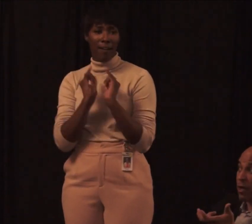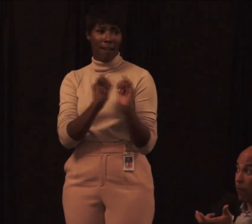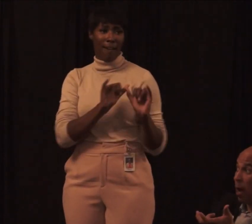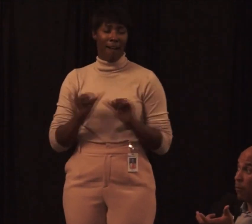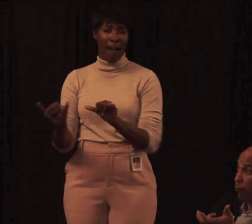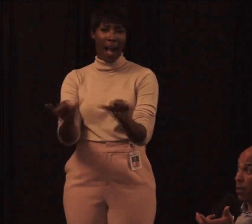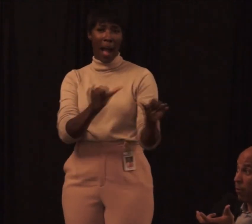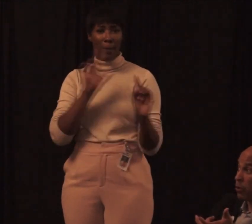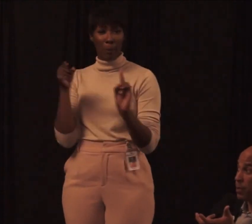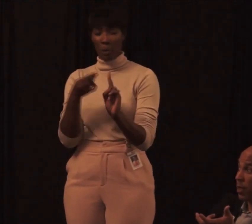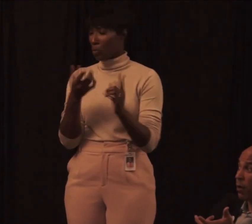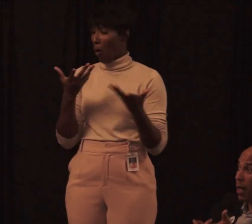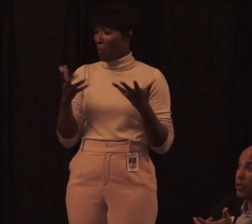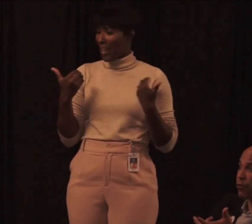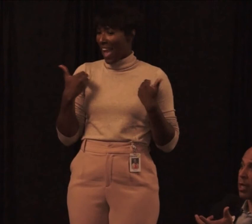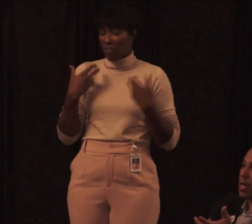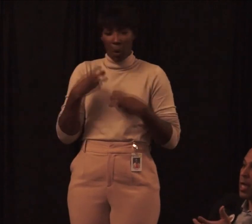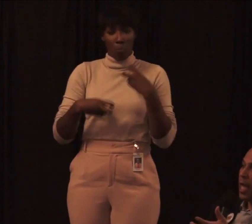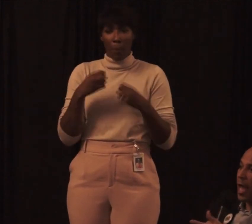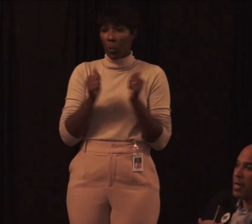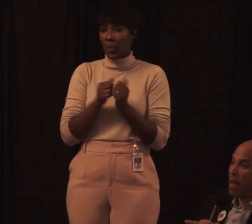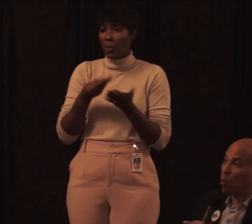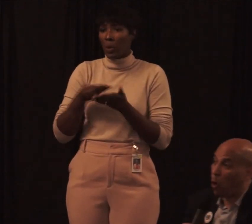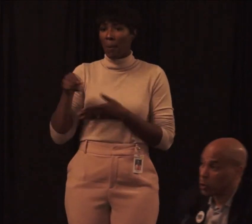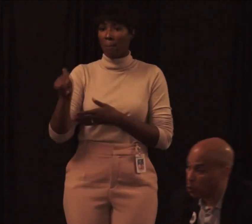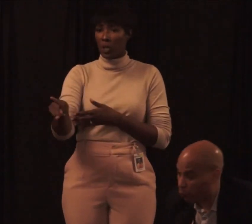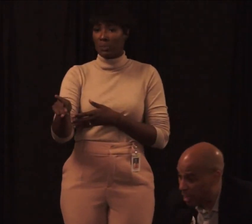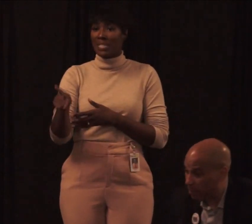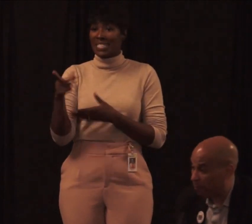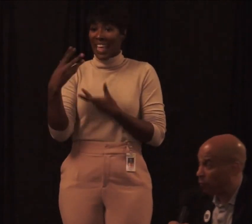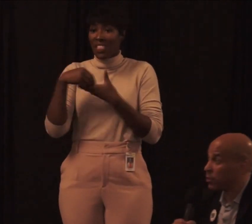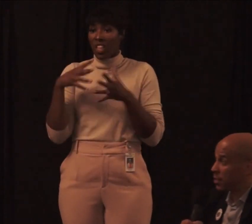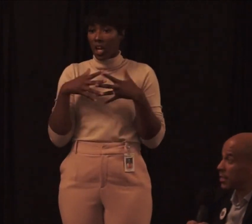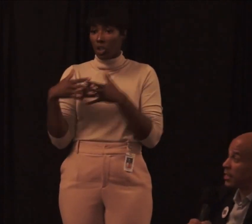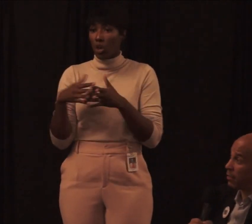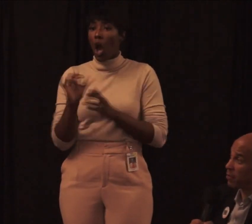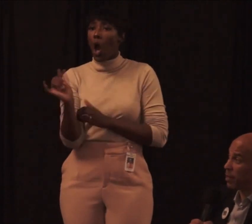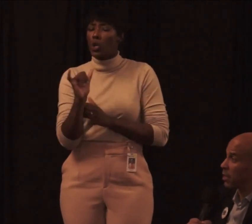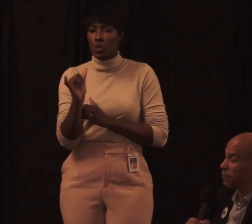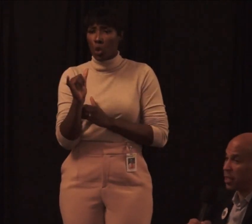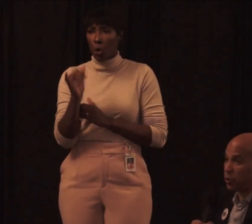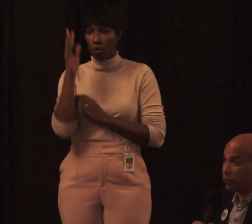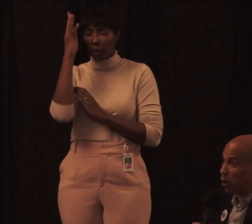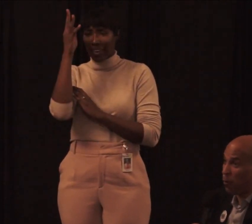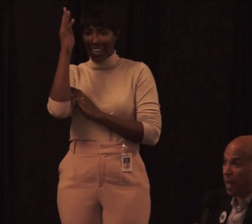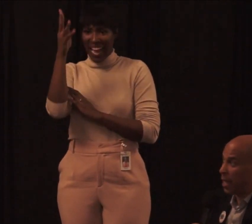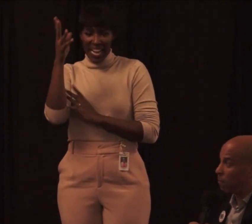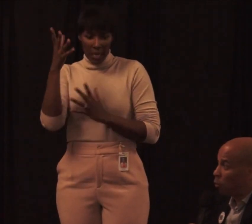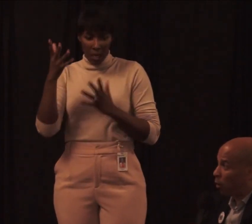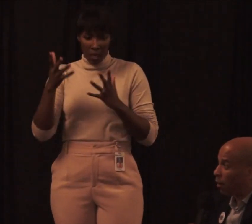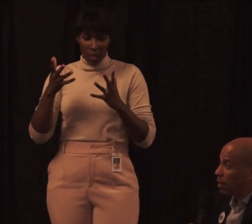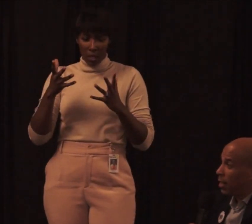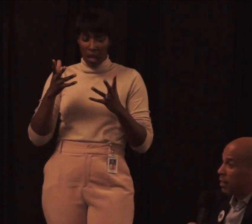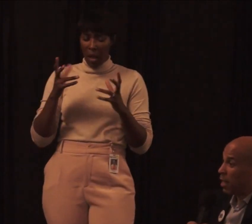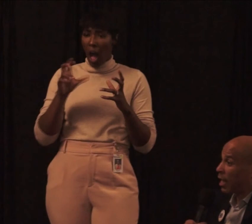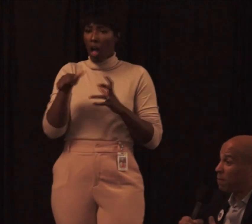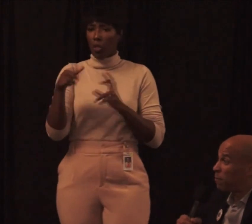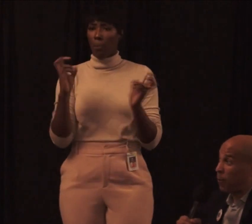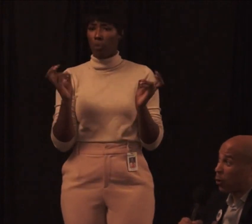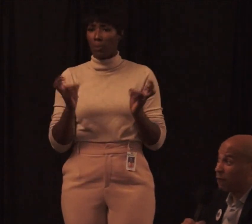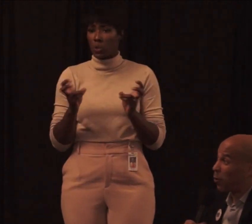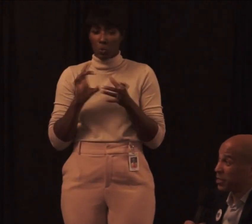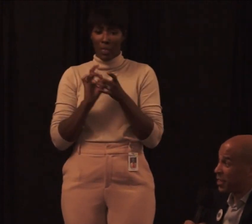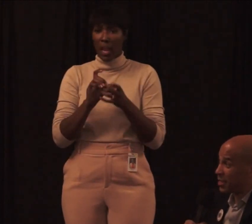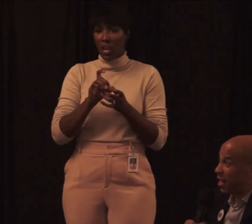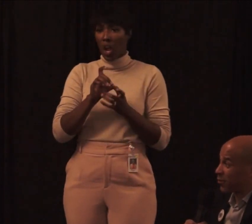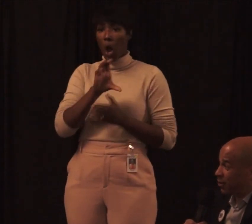already having a problem with reimbursements in our country. And we're also creating perverse incentives because of issues of co-pay and more. A lot of